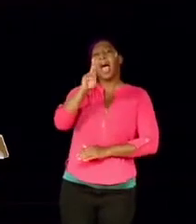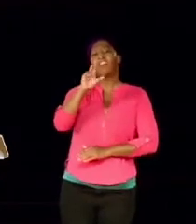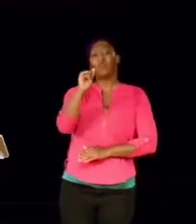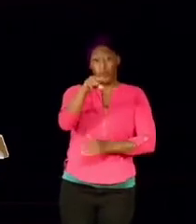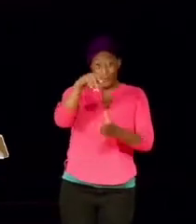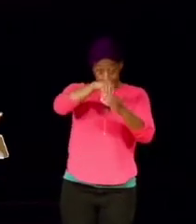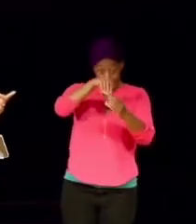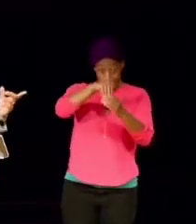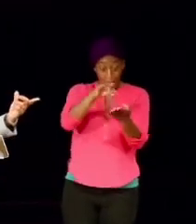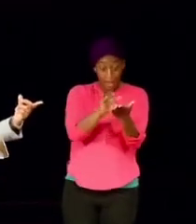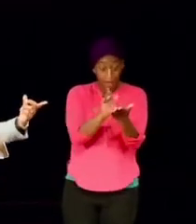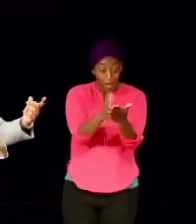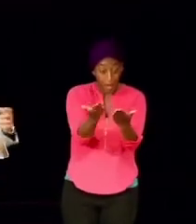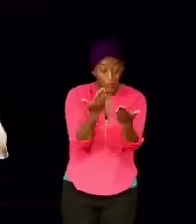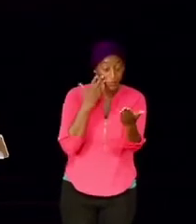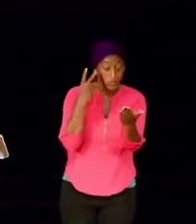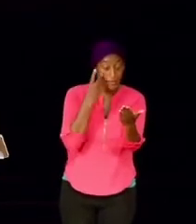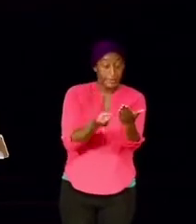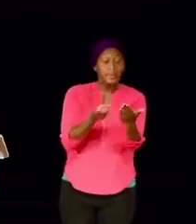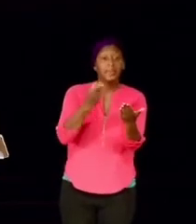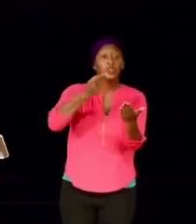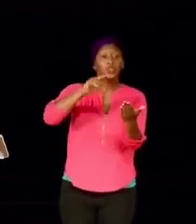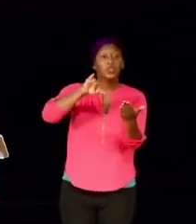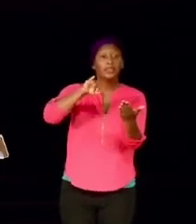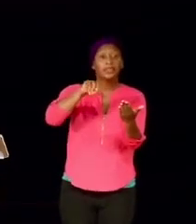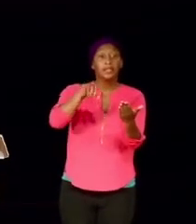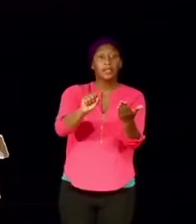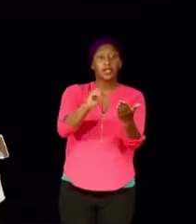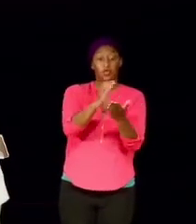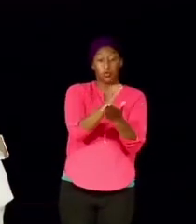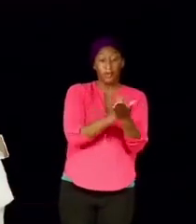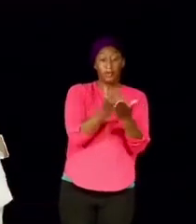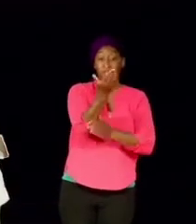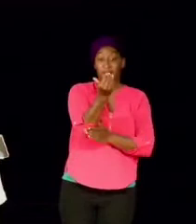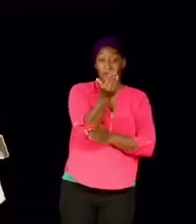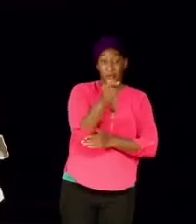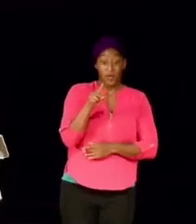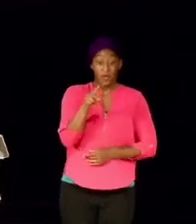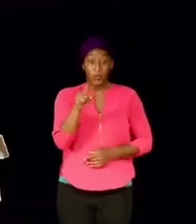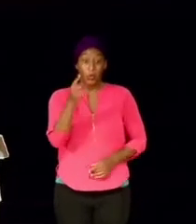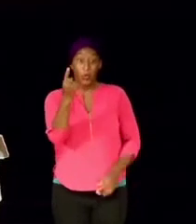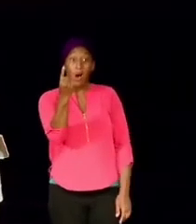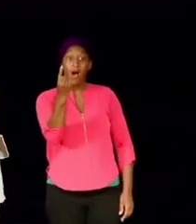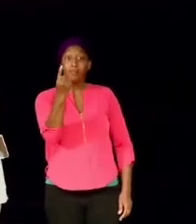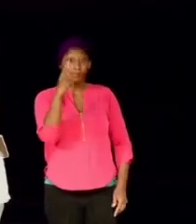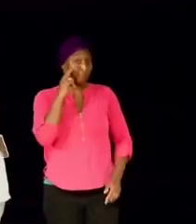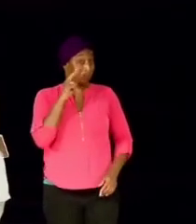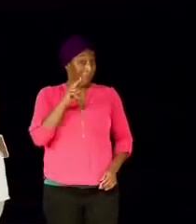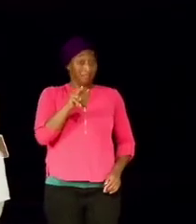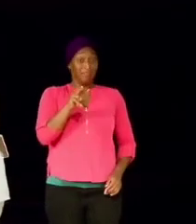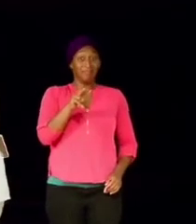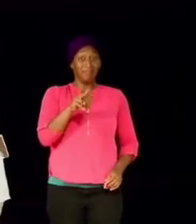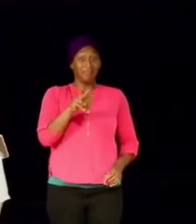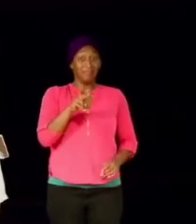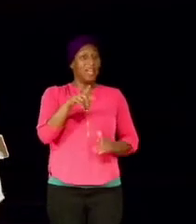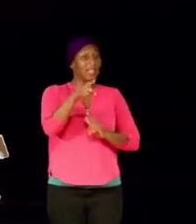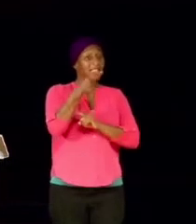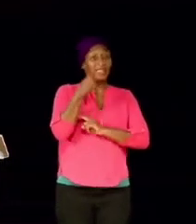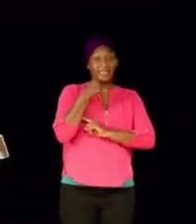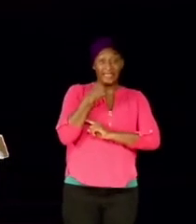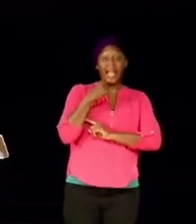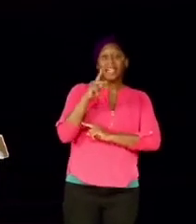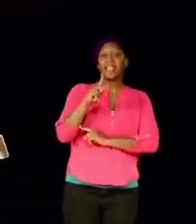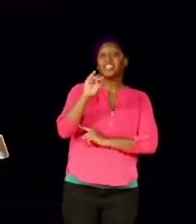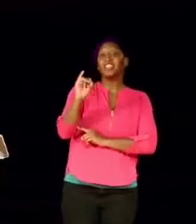your Bible. It's right there in Genesis chapter 15 at verse number one. Watch it. The Bible says, King James